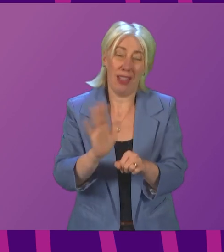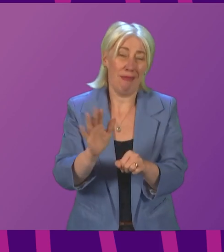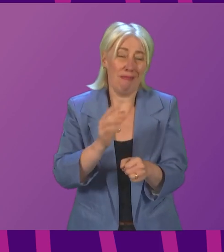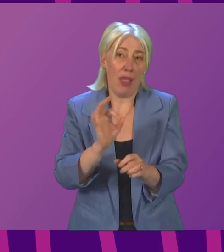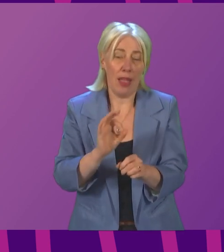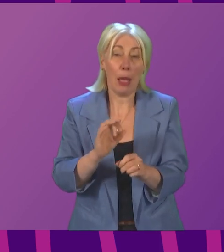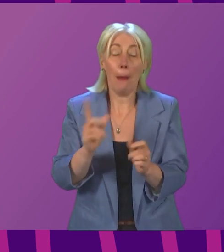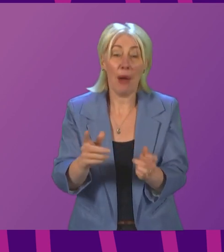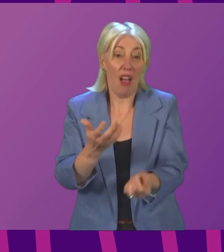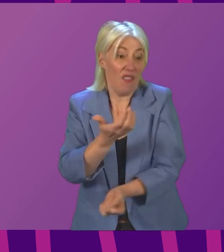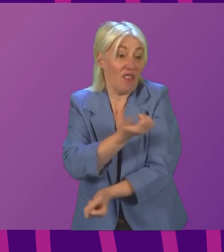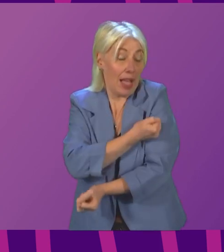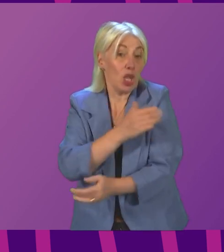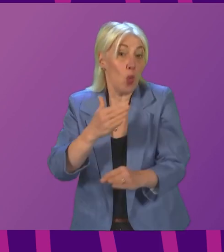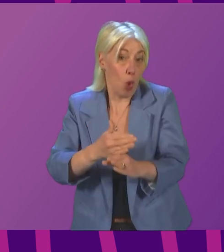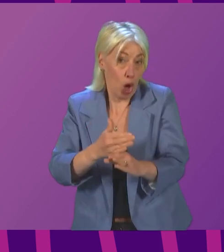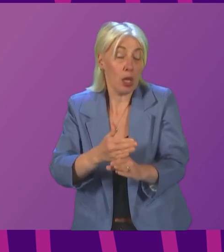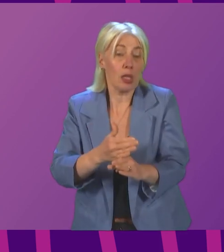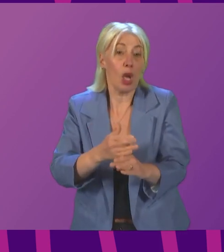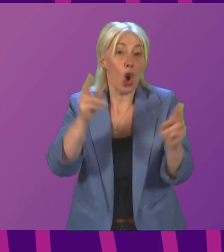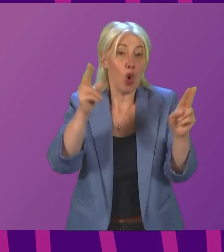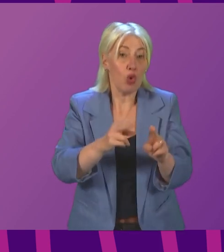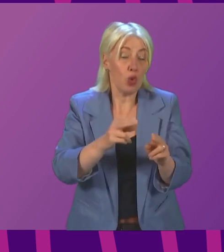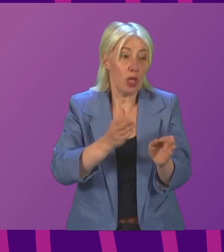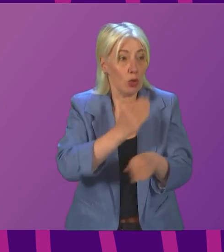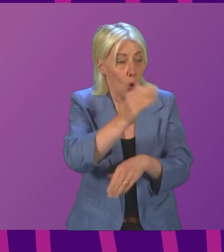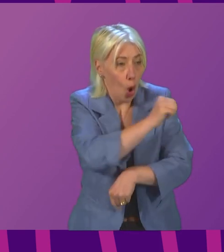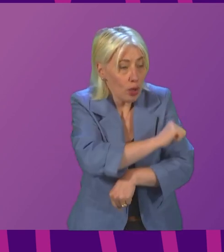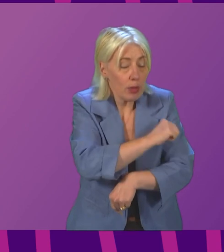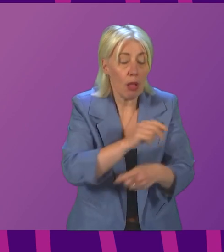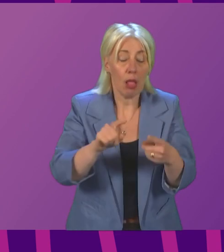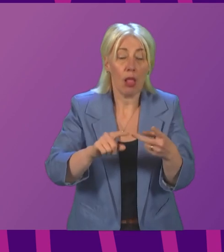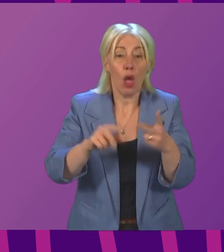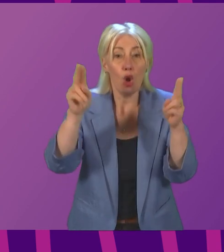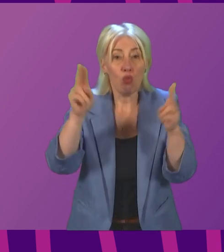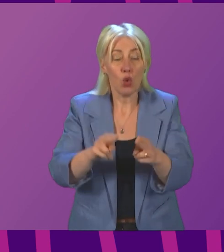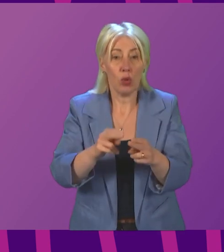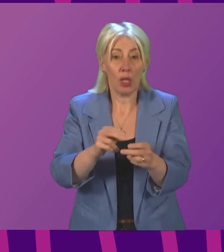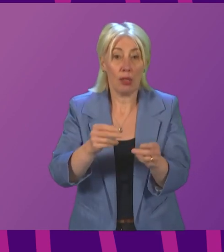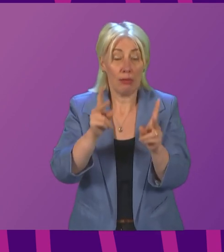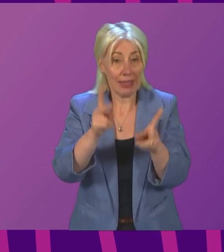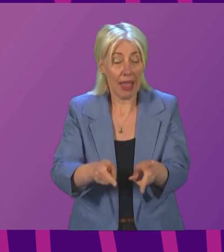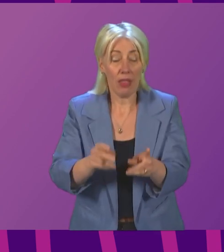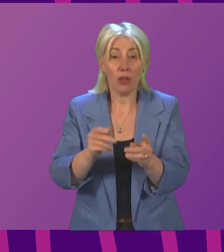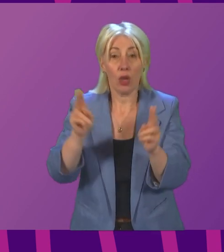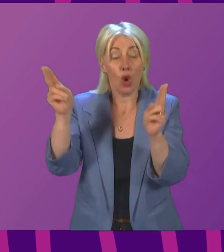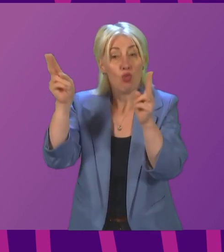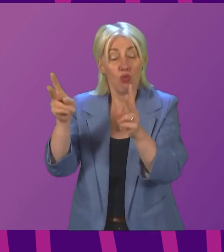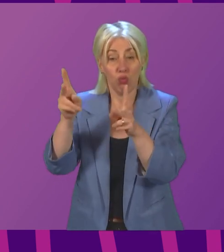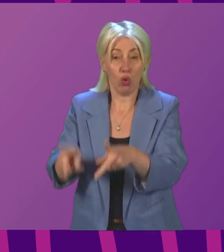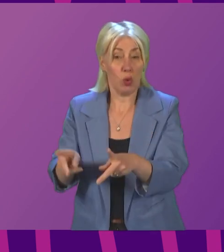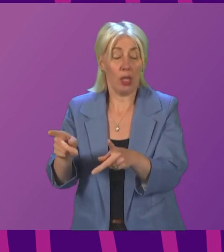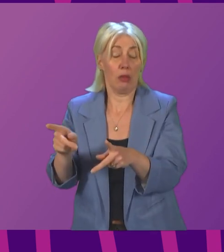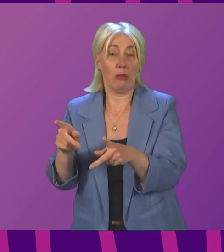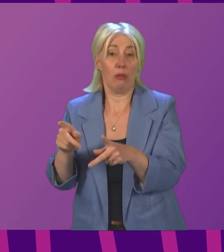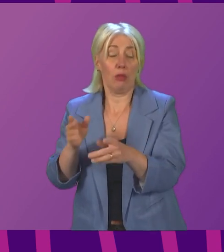It reduces hospitalisations, it reduces death rates, it reduces cases of long Covid. But it does not stop you from getting the